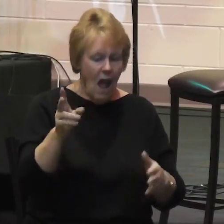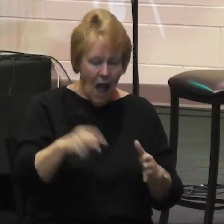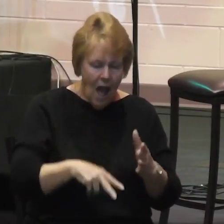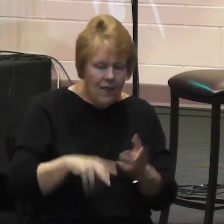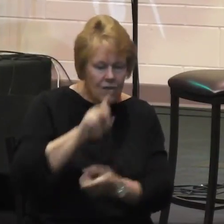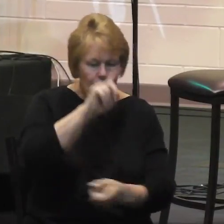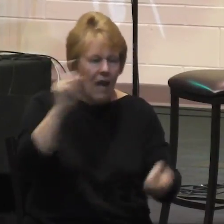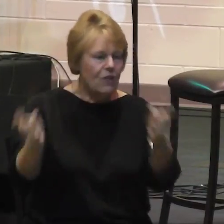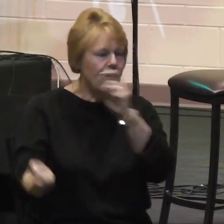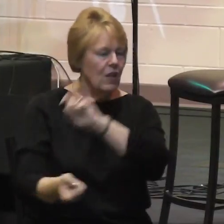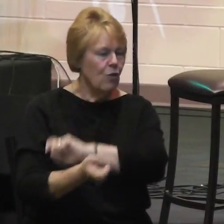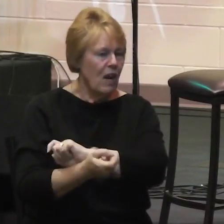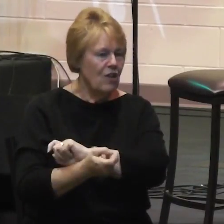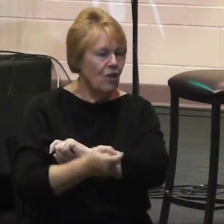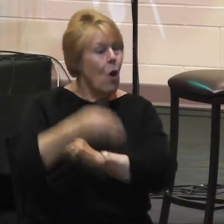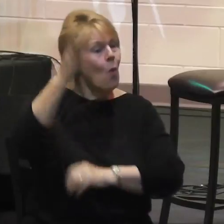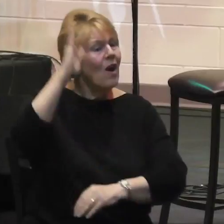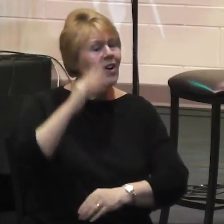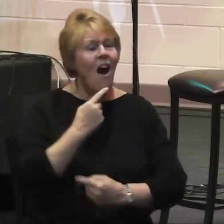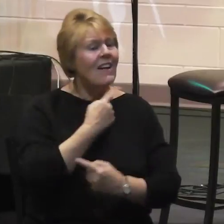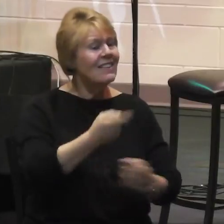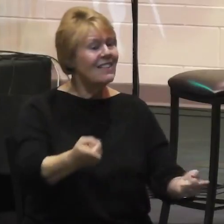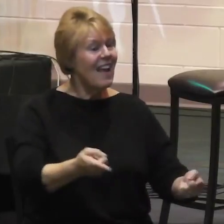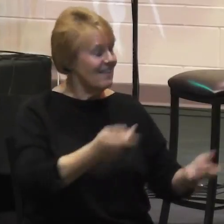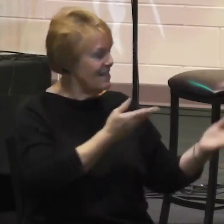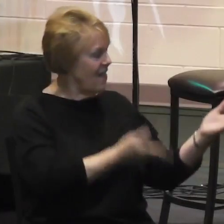son in whom I am well pleased.